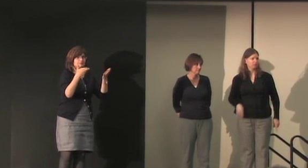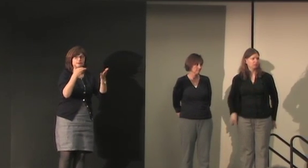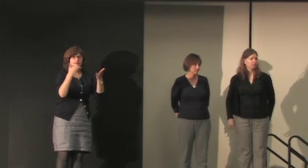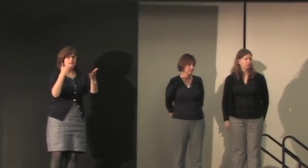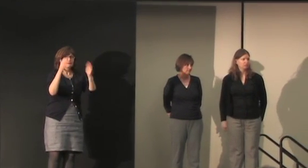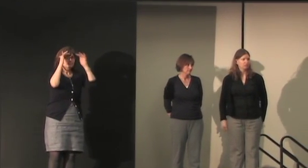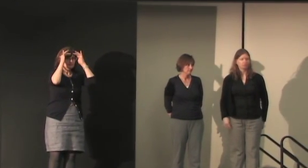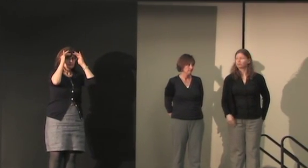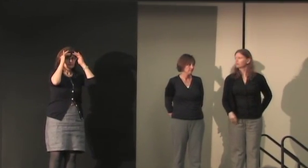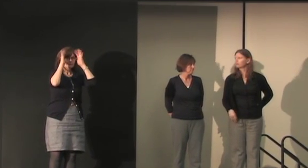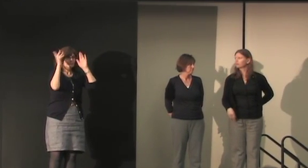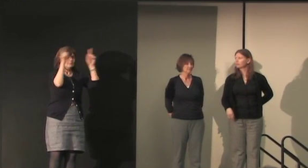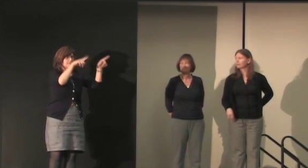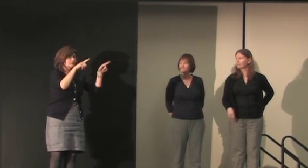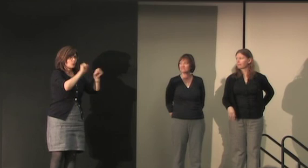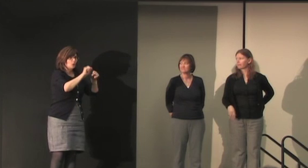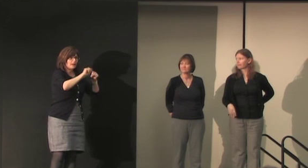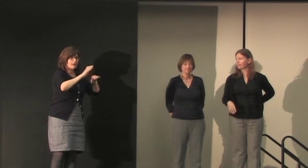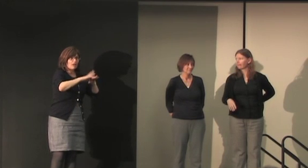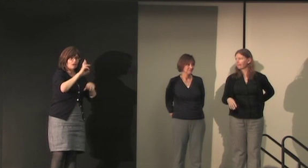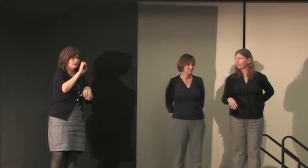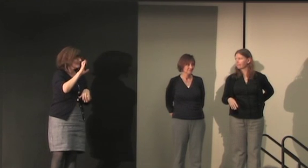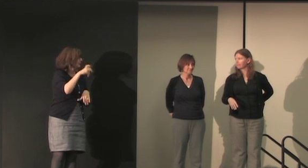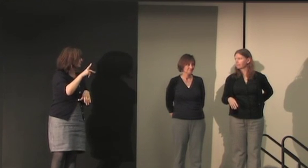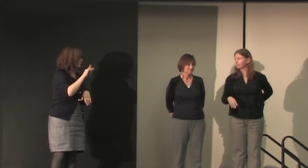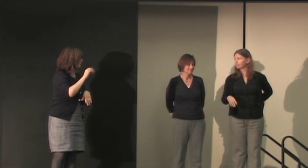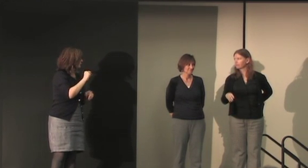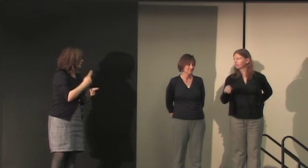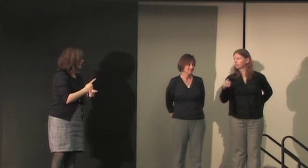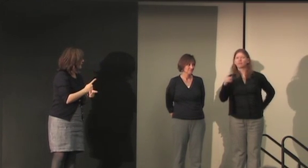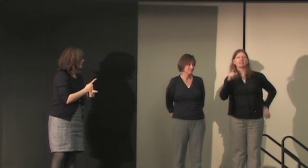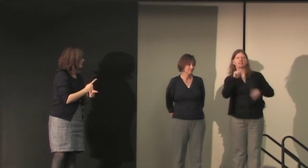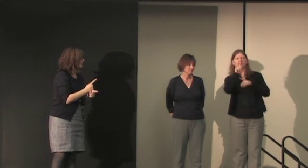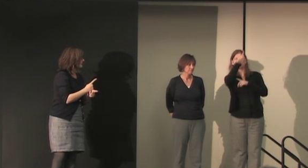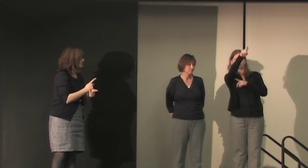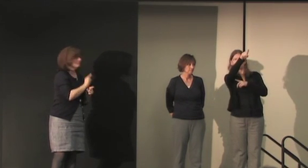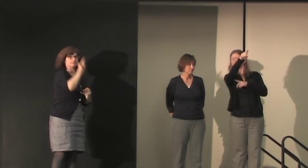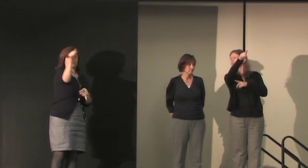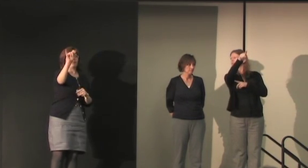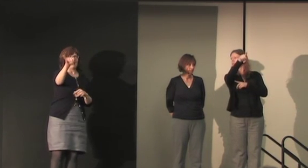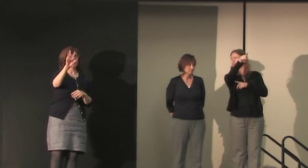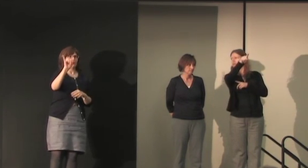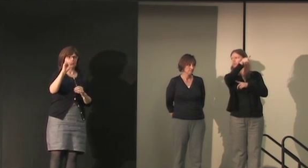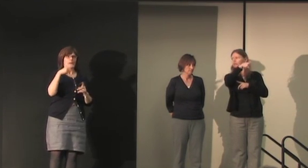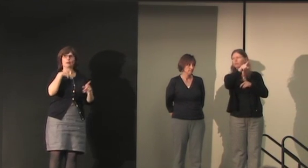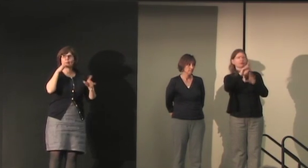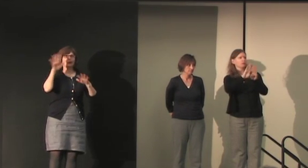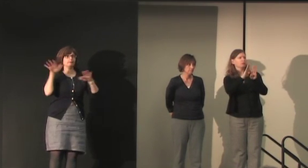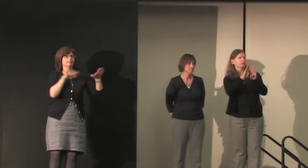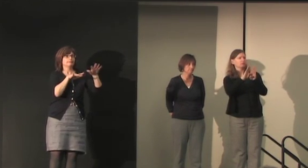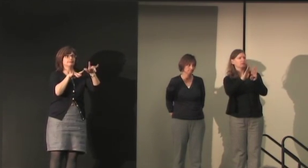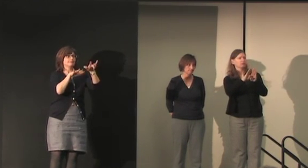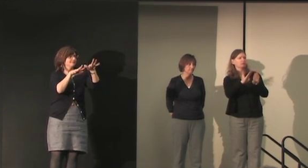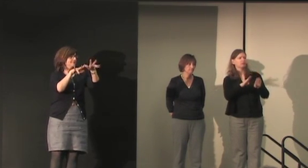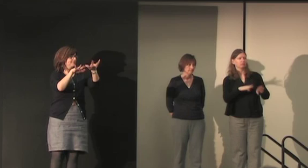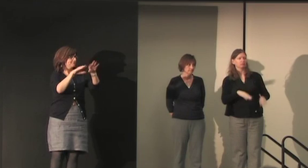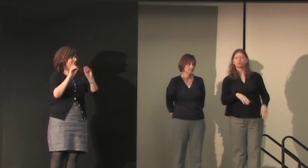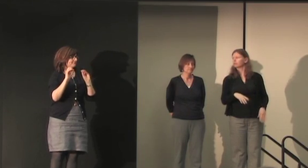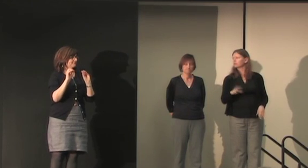that you need to say or do as we is the reception set up and do people know where that is I guess